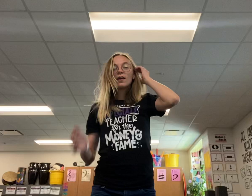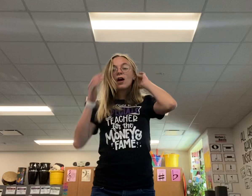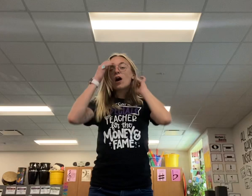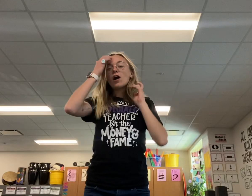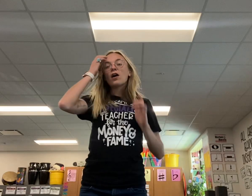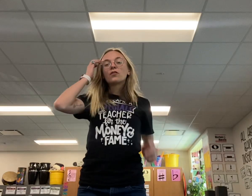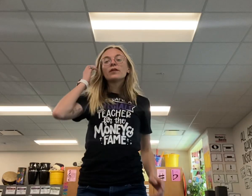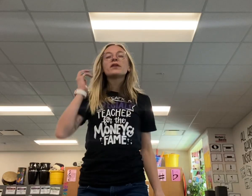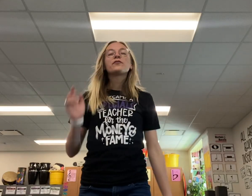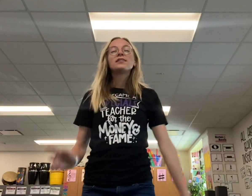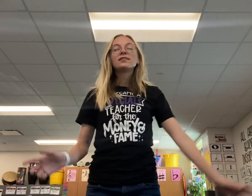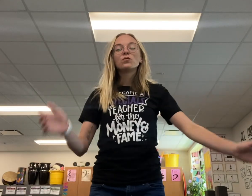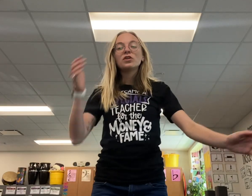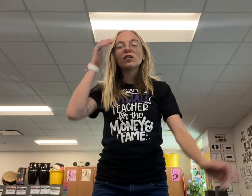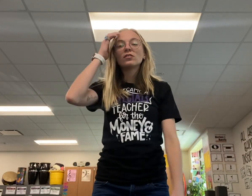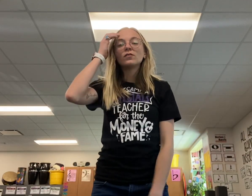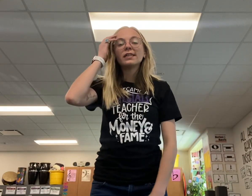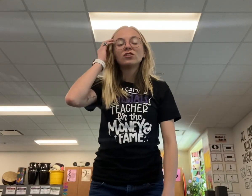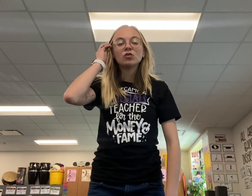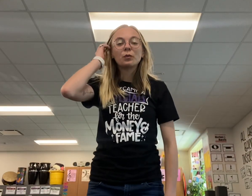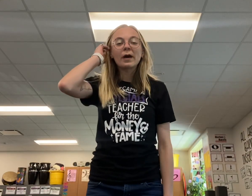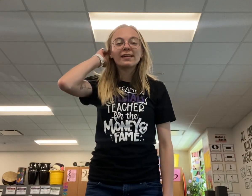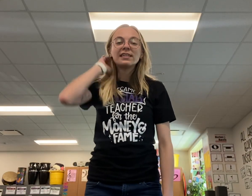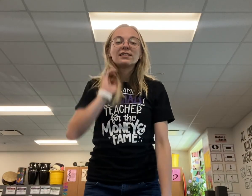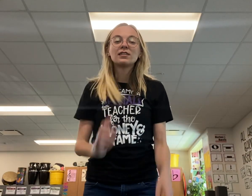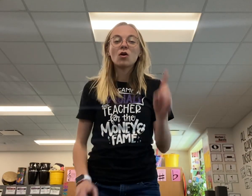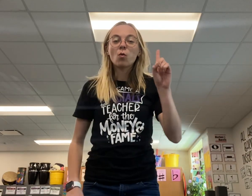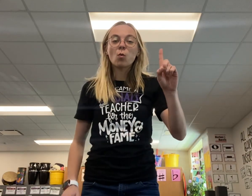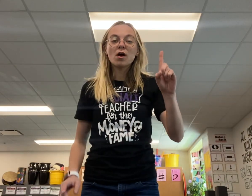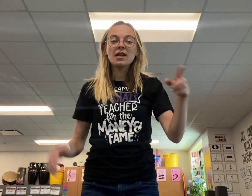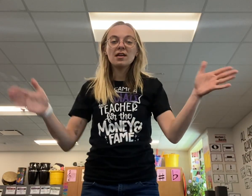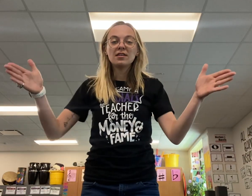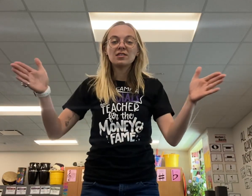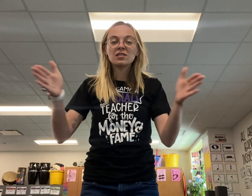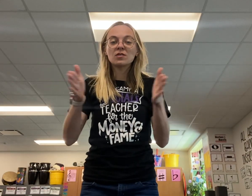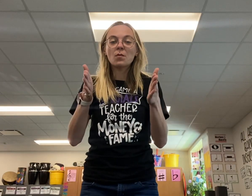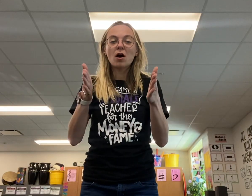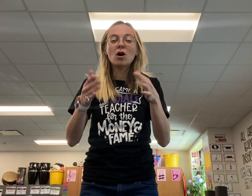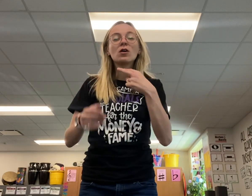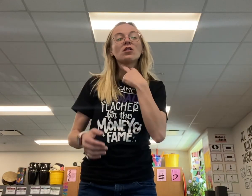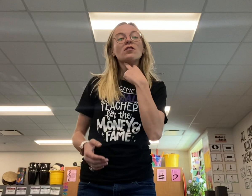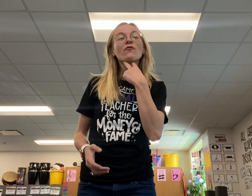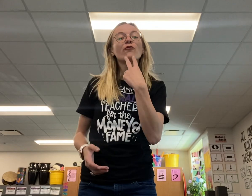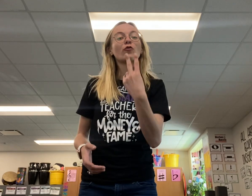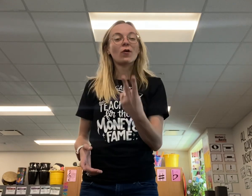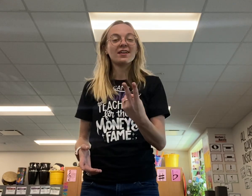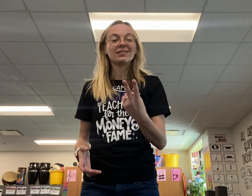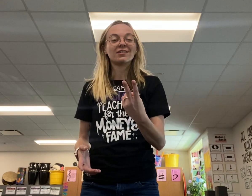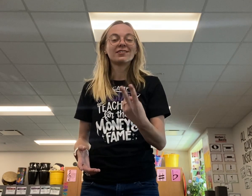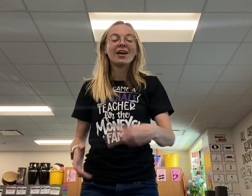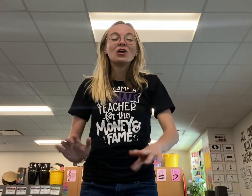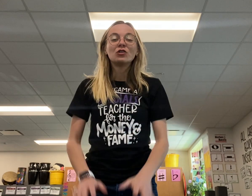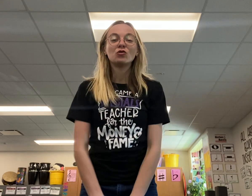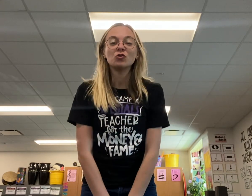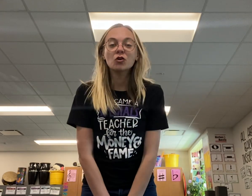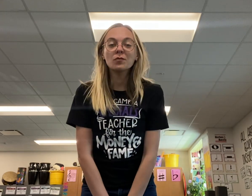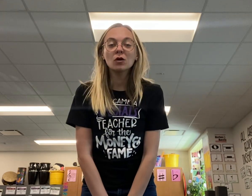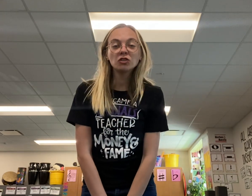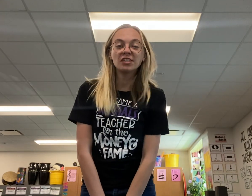All right, my friends, we are going to practice one small voice. Do your motions